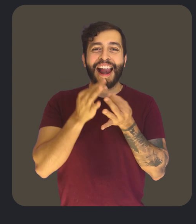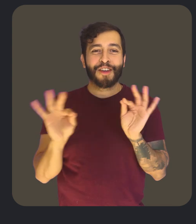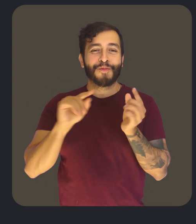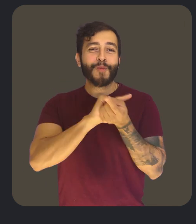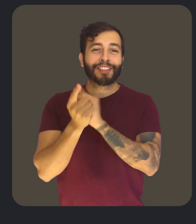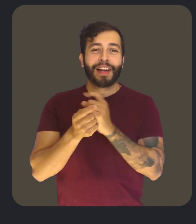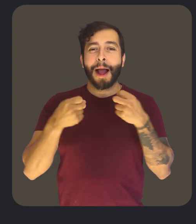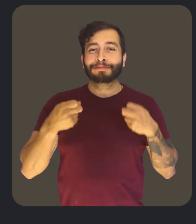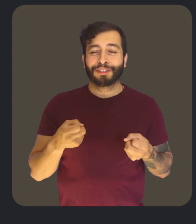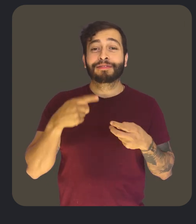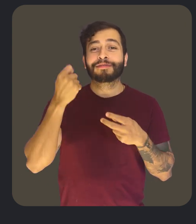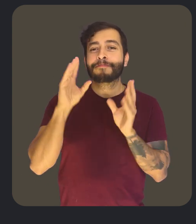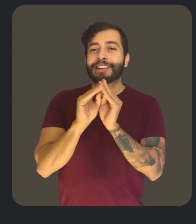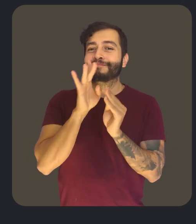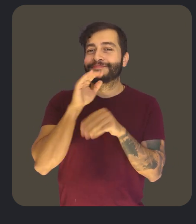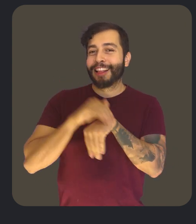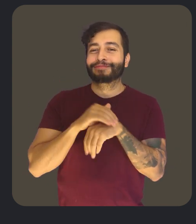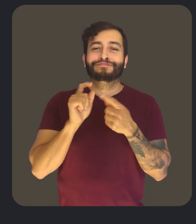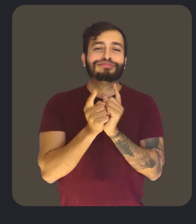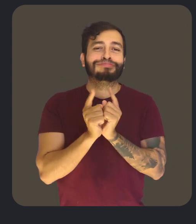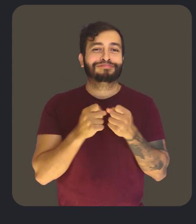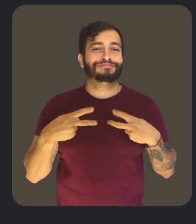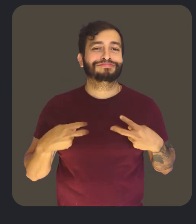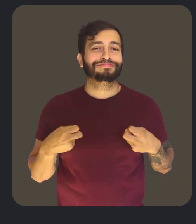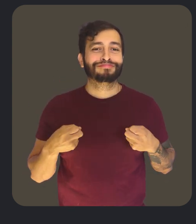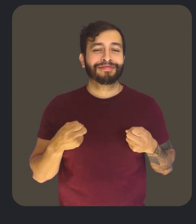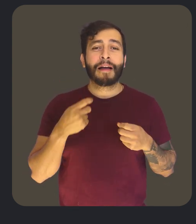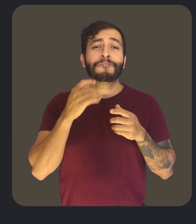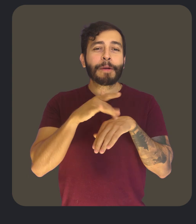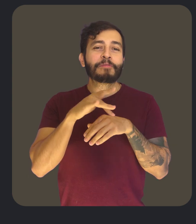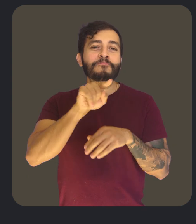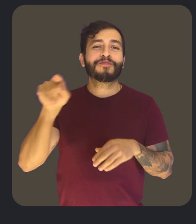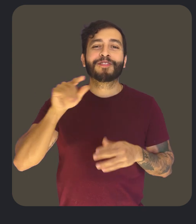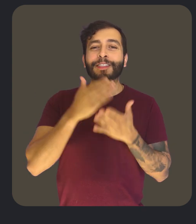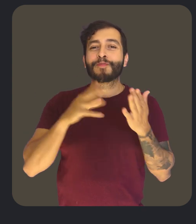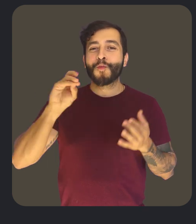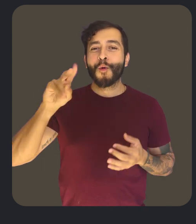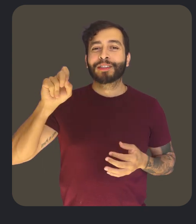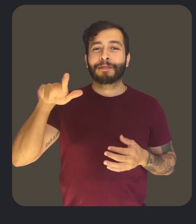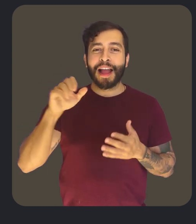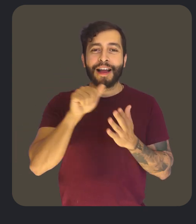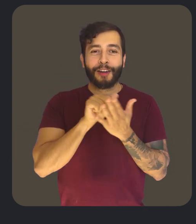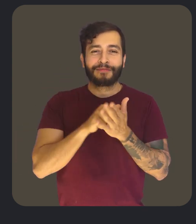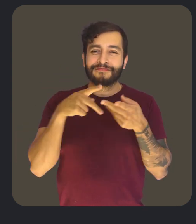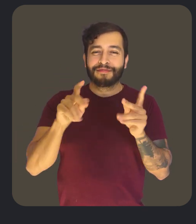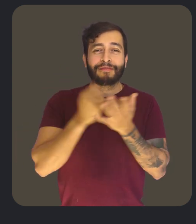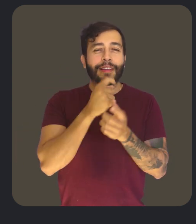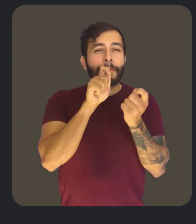new languages to our translated captions for meetings spoken in English. Available for some Workspace accounts, translated captions allow you to